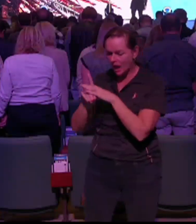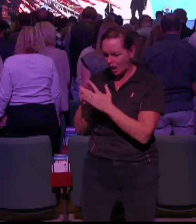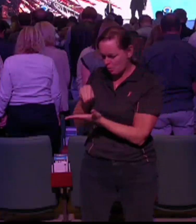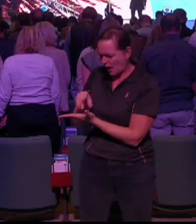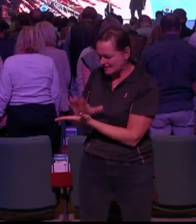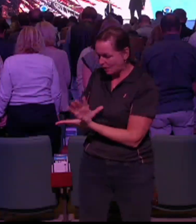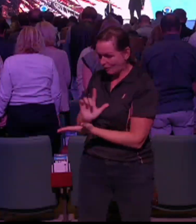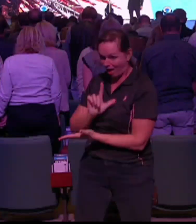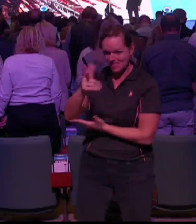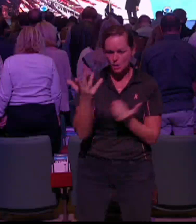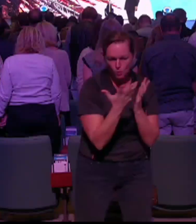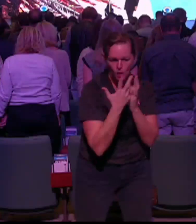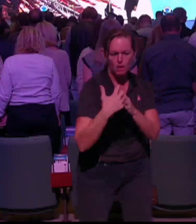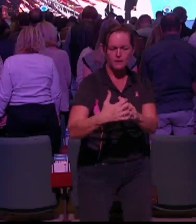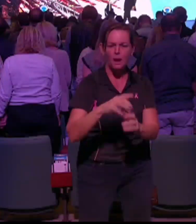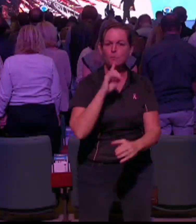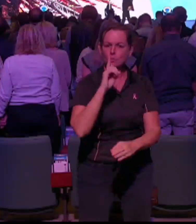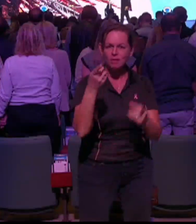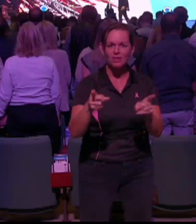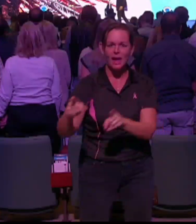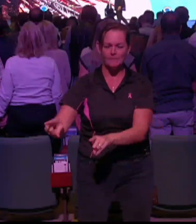name. Amen and amen.